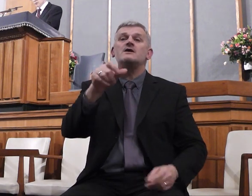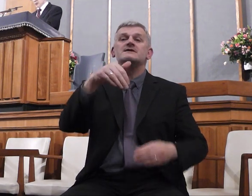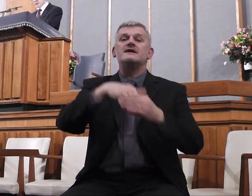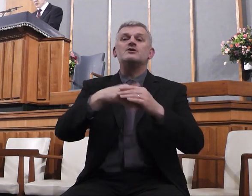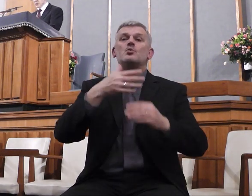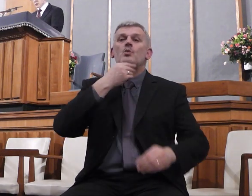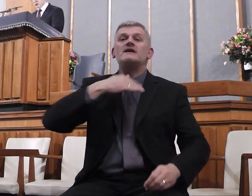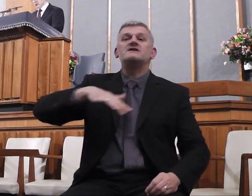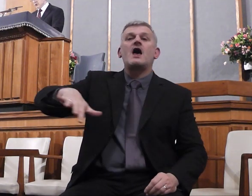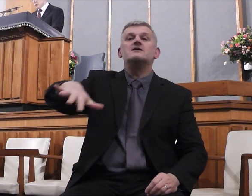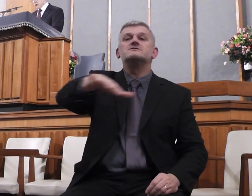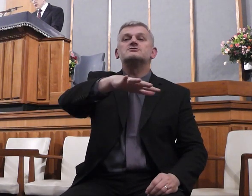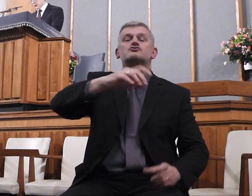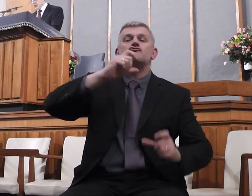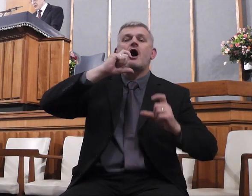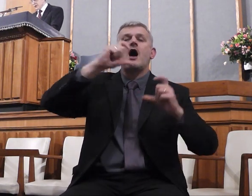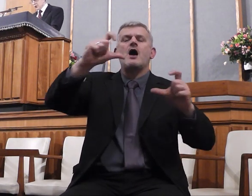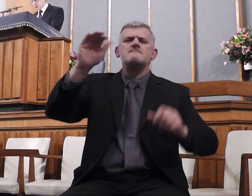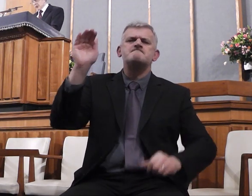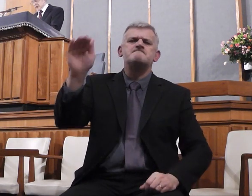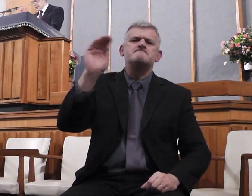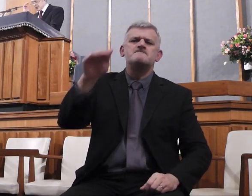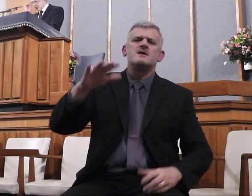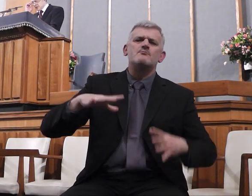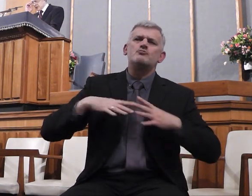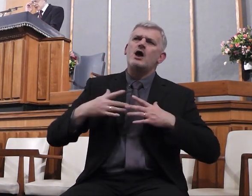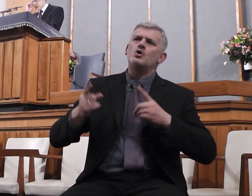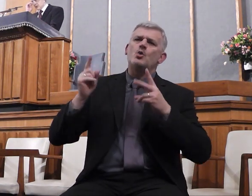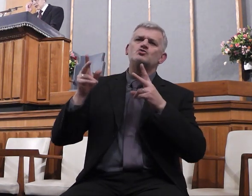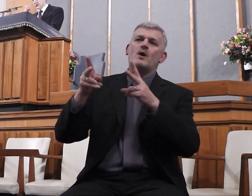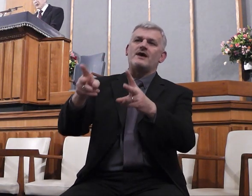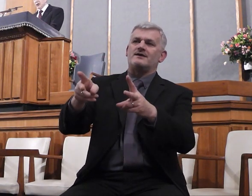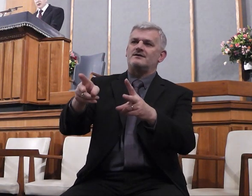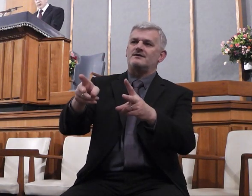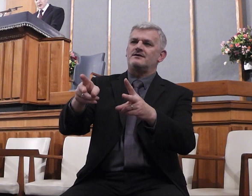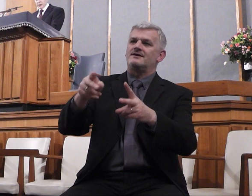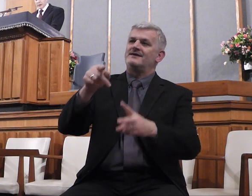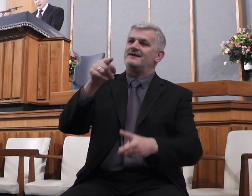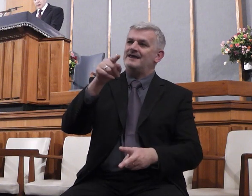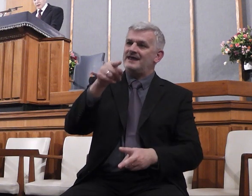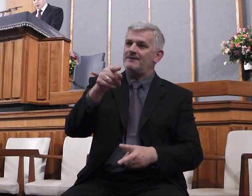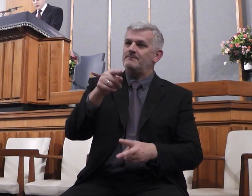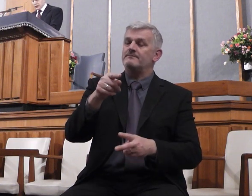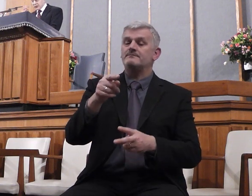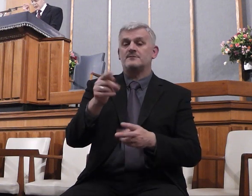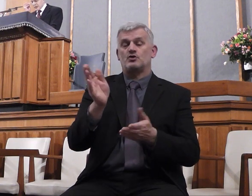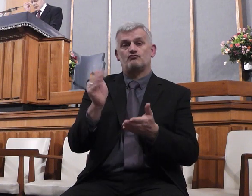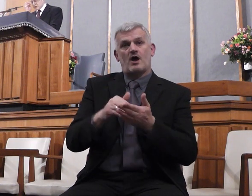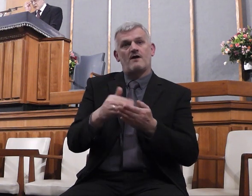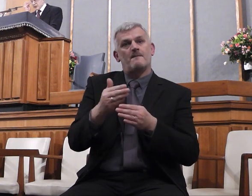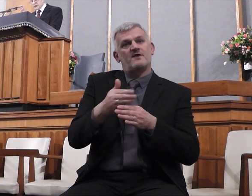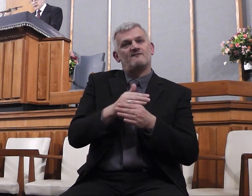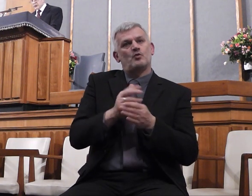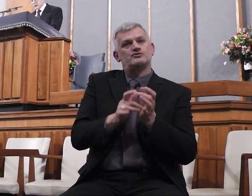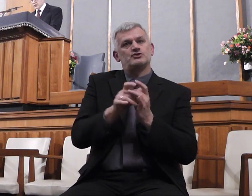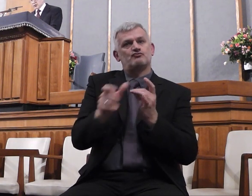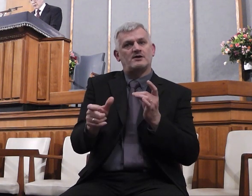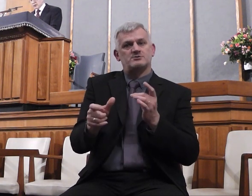prepare ye the way of the Lord. The foreman of Jesus Christ. And then there is prophecy of Christ and his coming